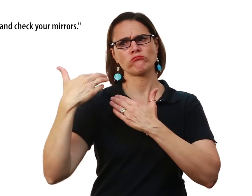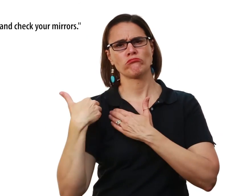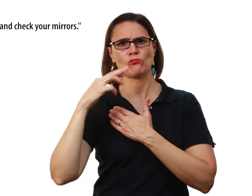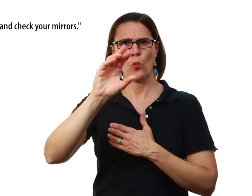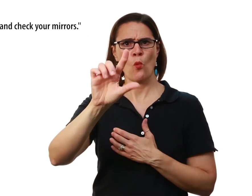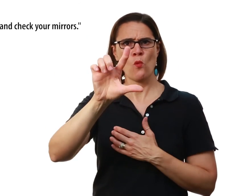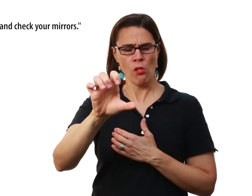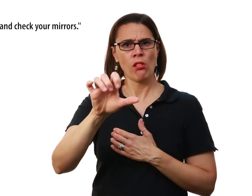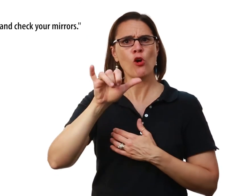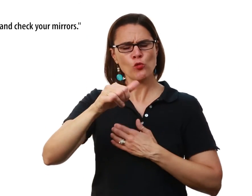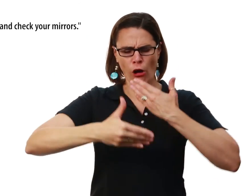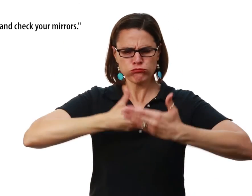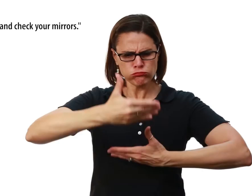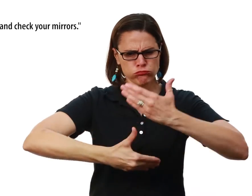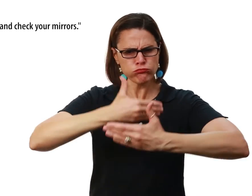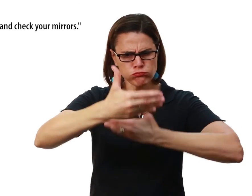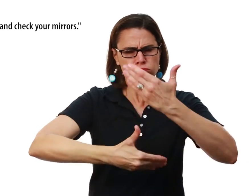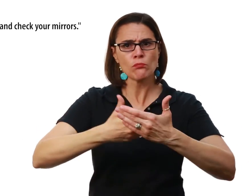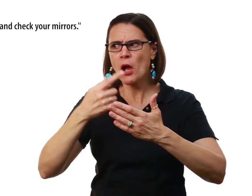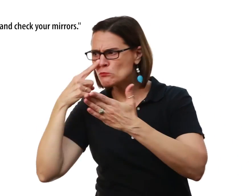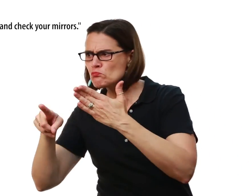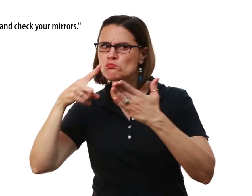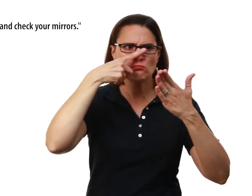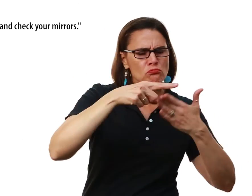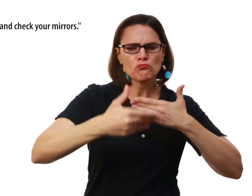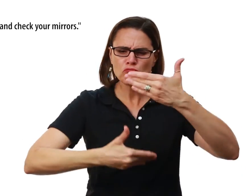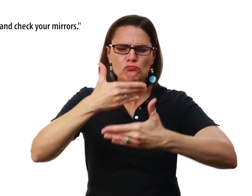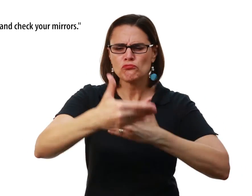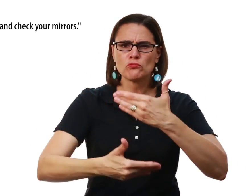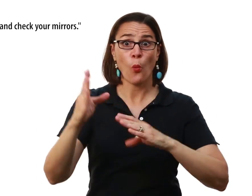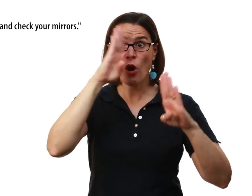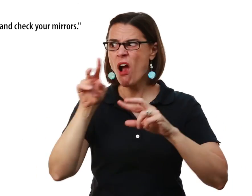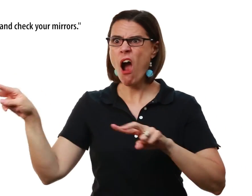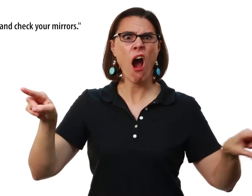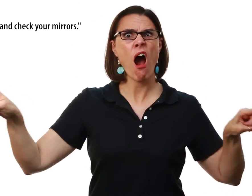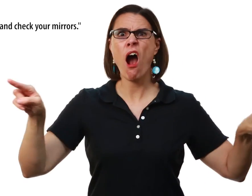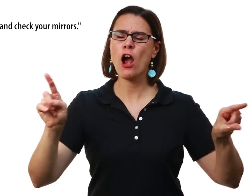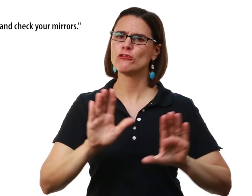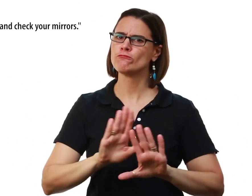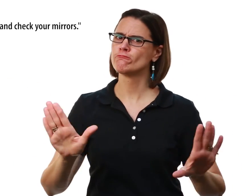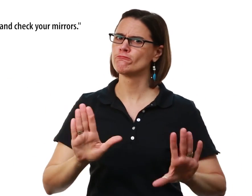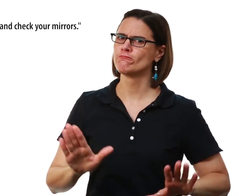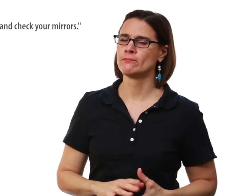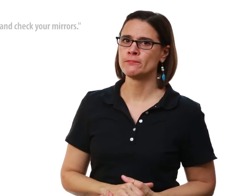role and responsibility is Move forward Check what is going on around you But don't worry about what is going around you Keep moving forward